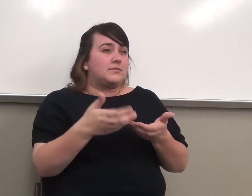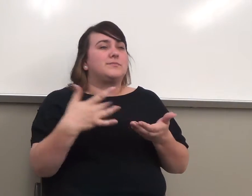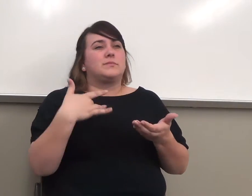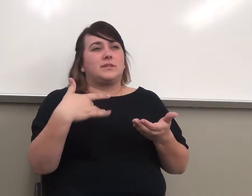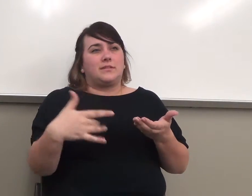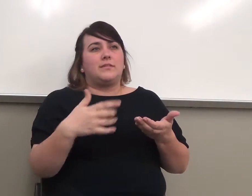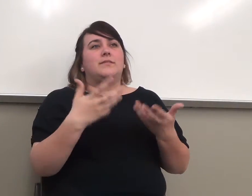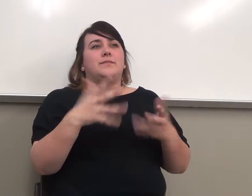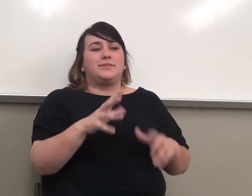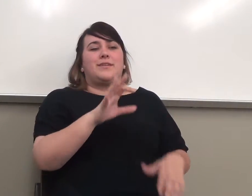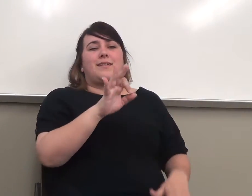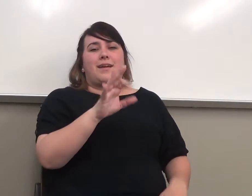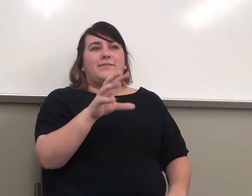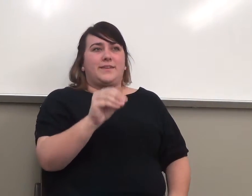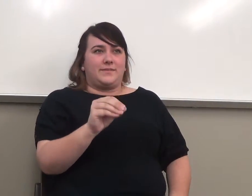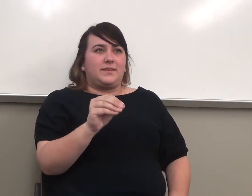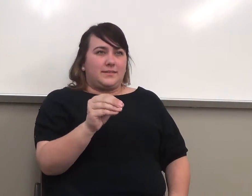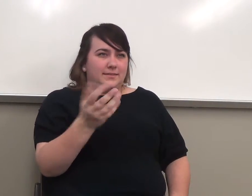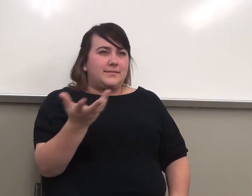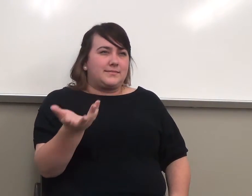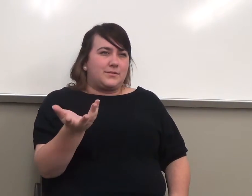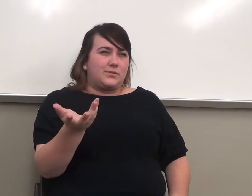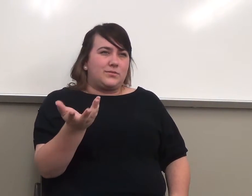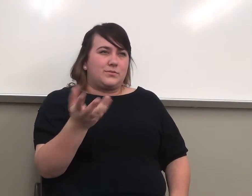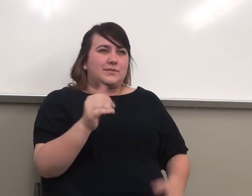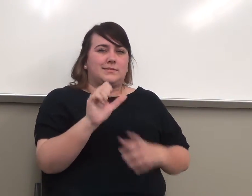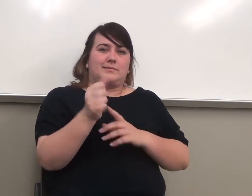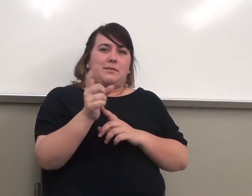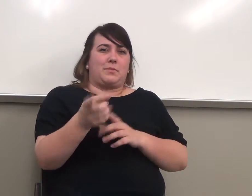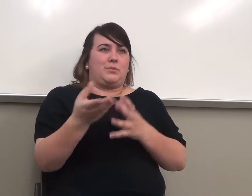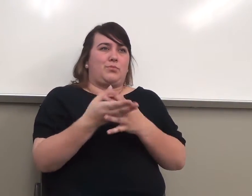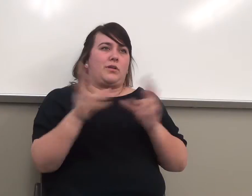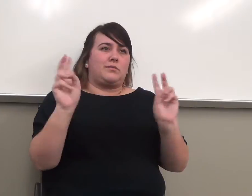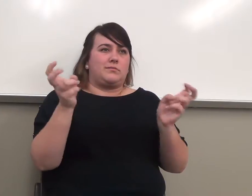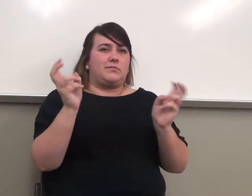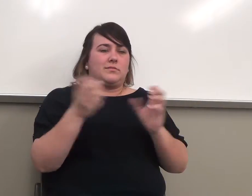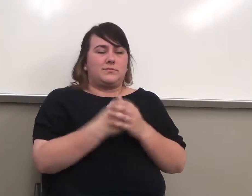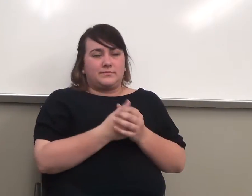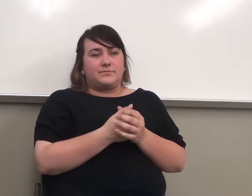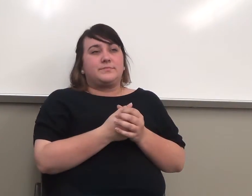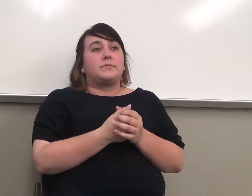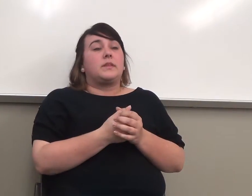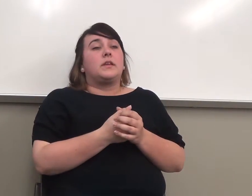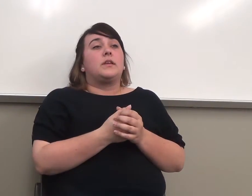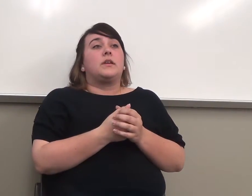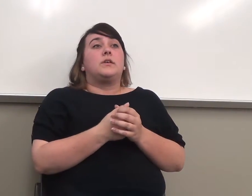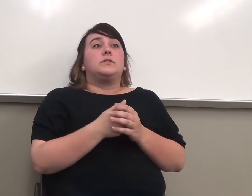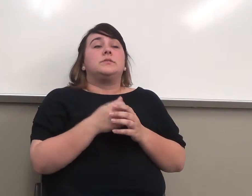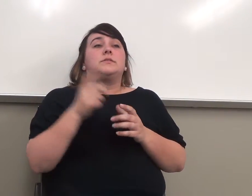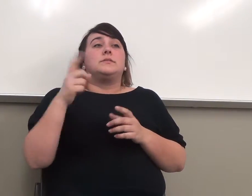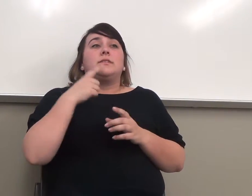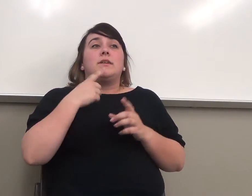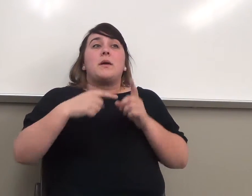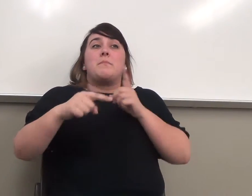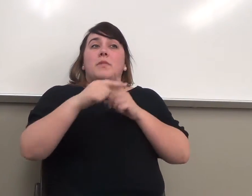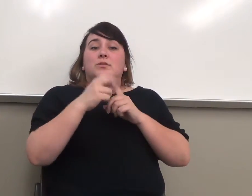It starts at 9, you get out at 10 till. Okay. Plus two hours lab time